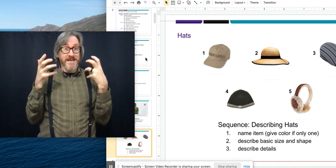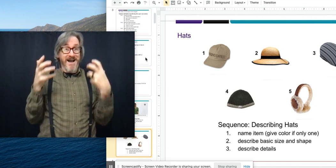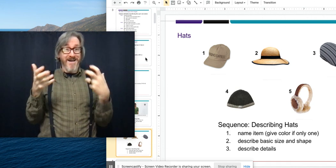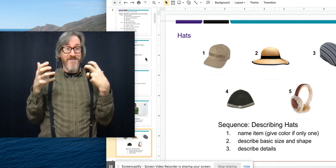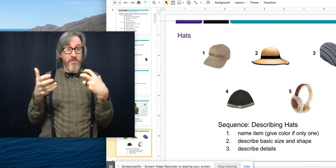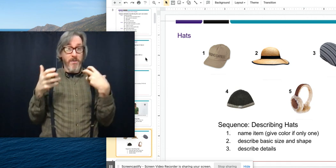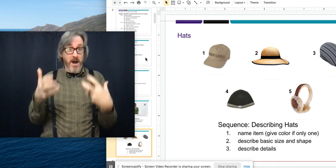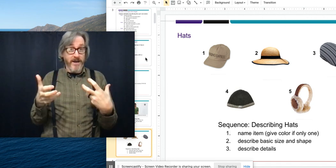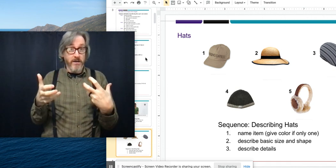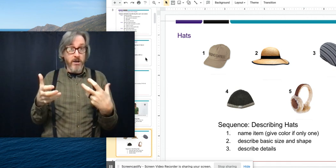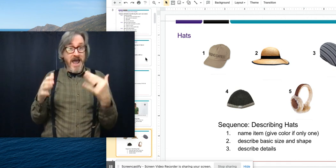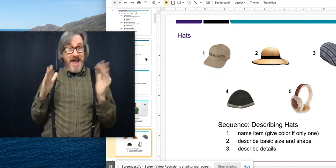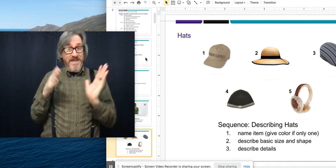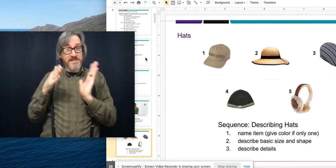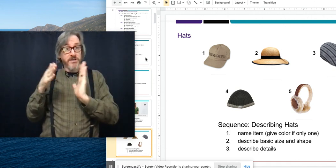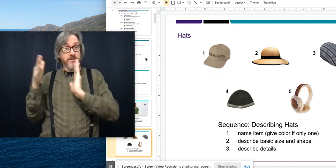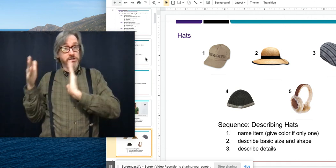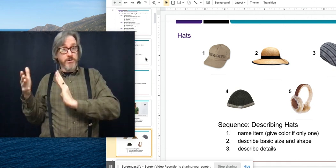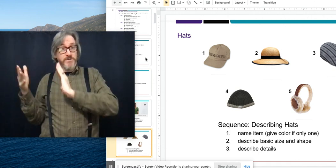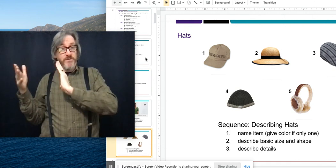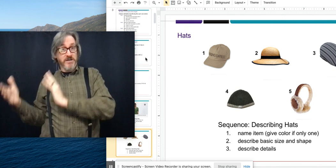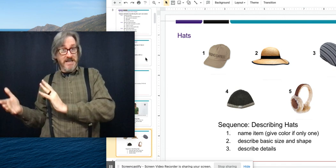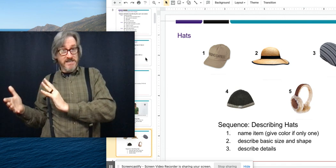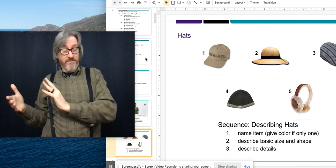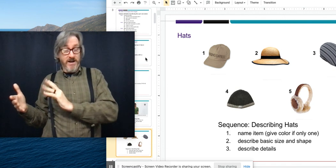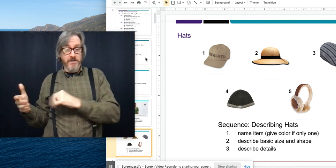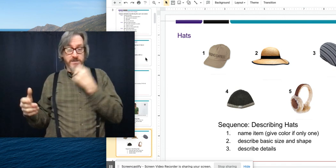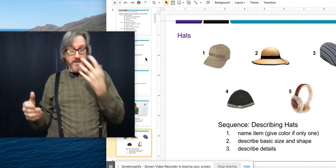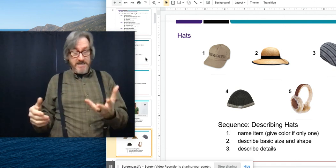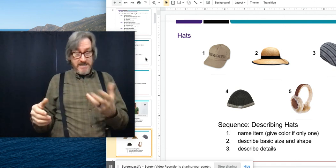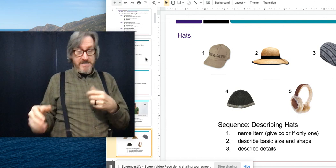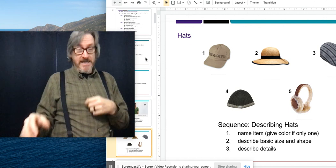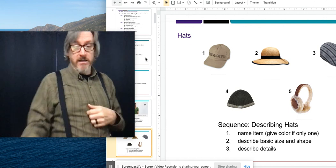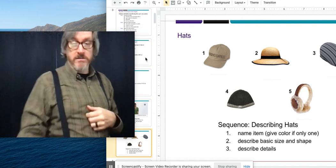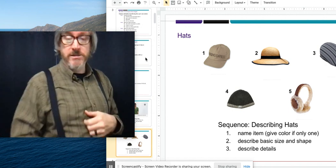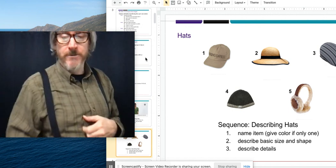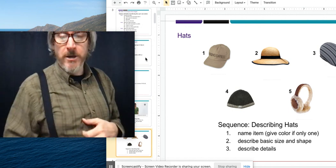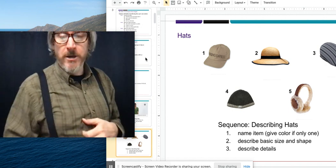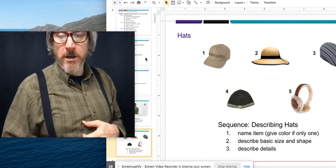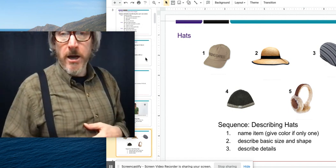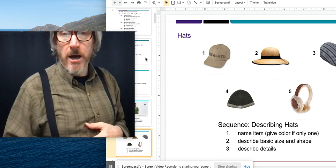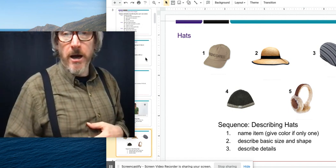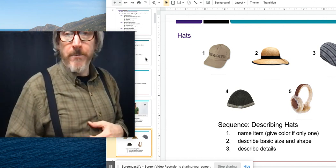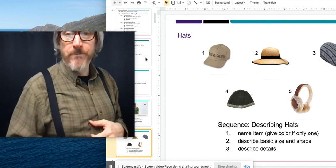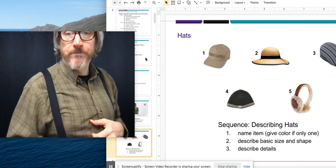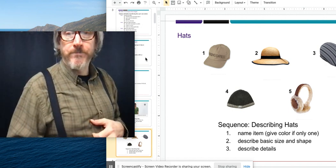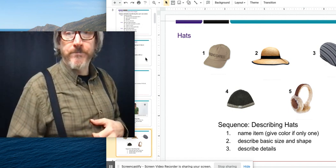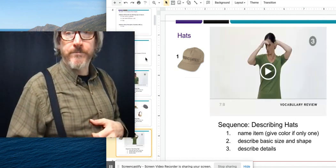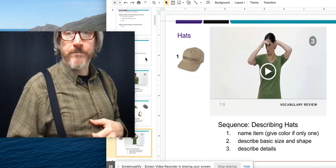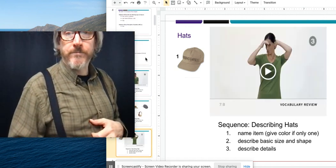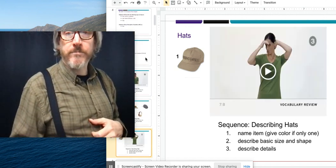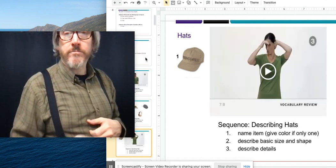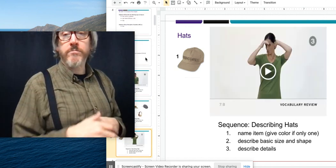what it looks like on the body? And that's the descriptive classifiers, the DCLs. Um,